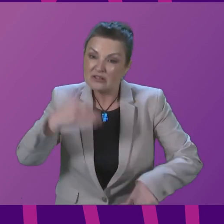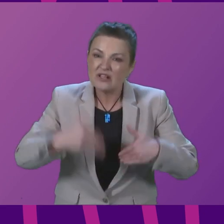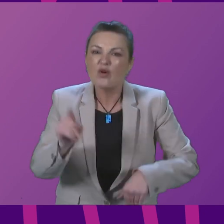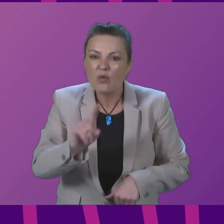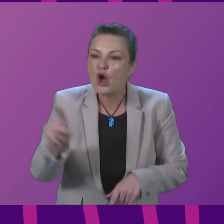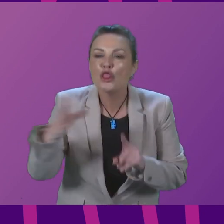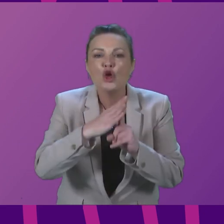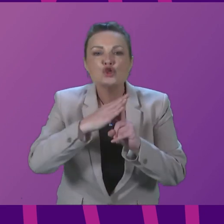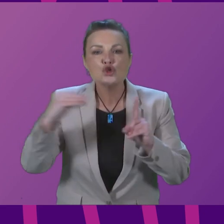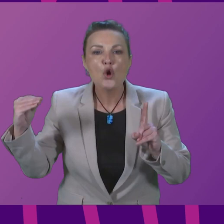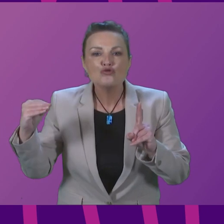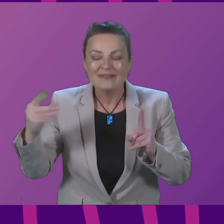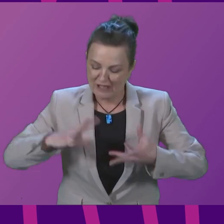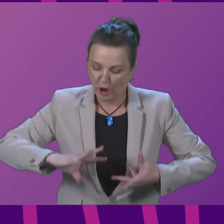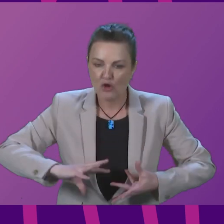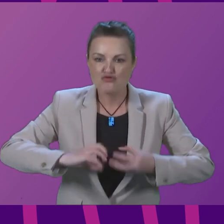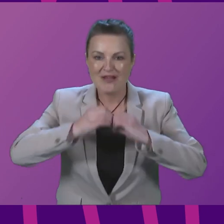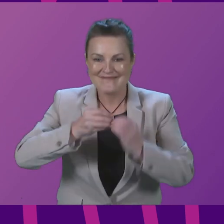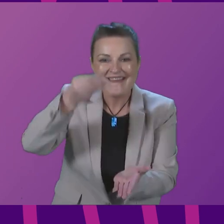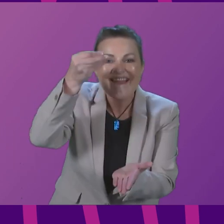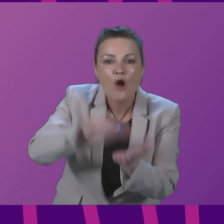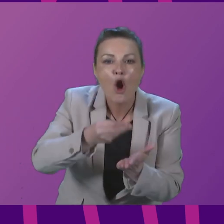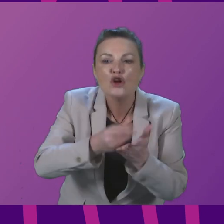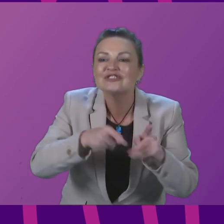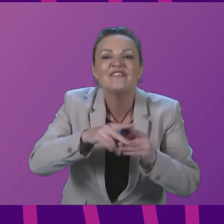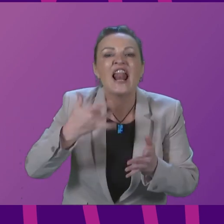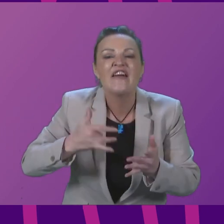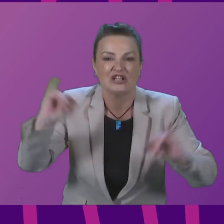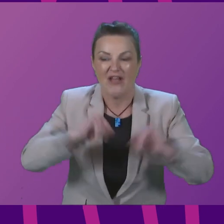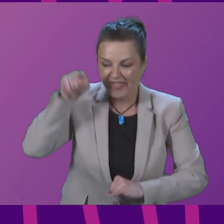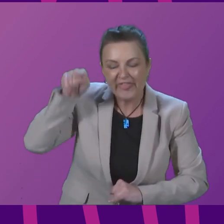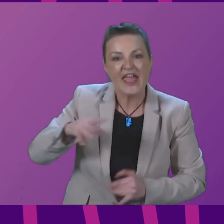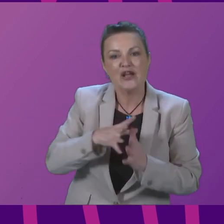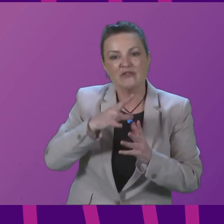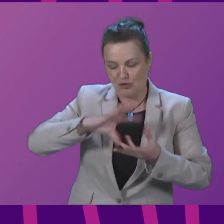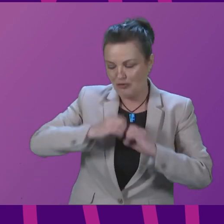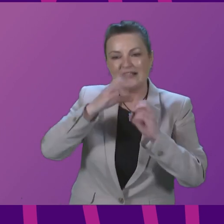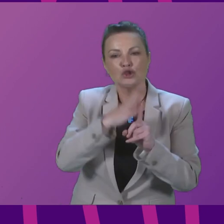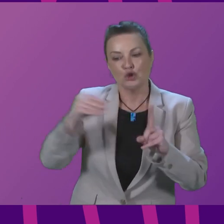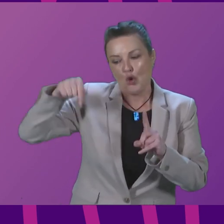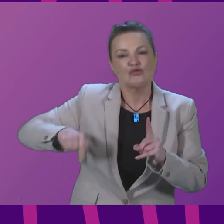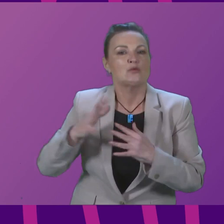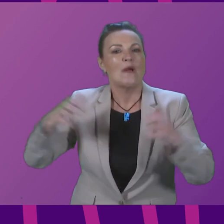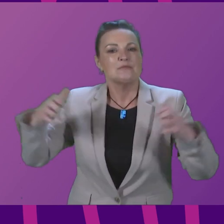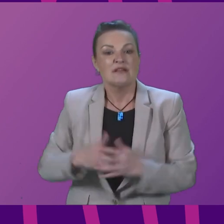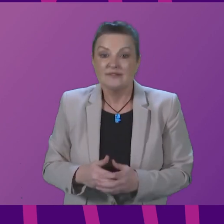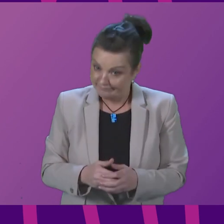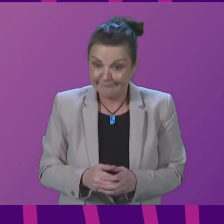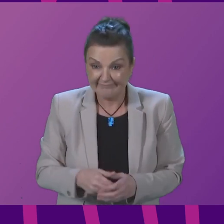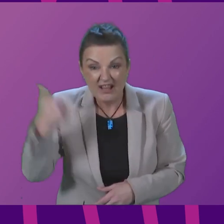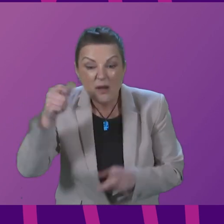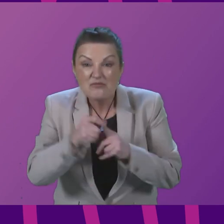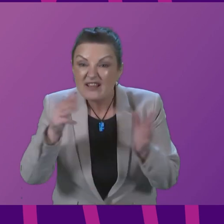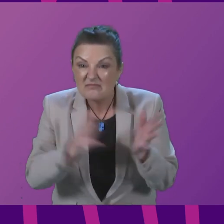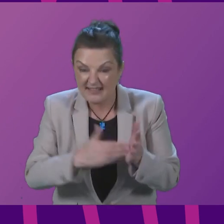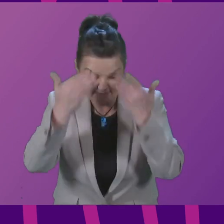the Tory-created cost-of-living crisis, which an out-of-touch Prime Minister and an out-of